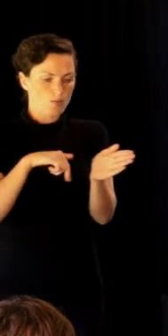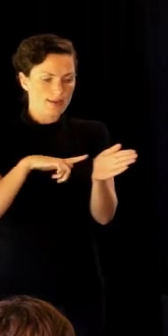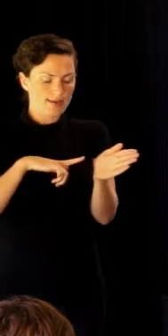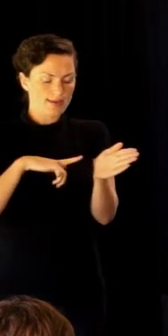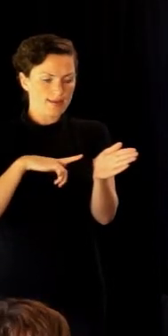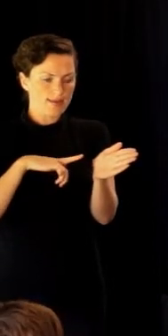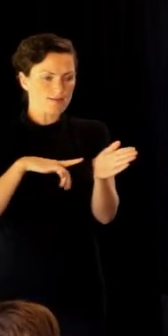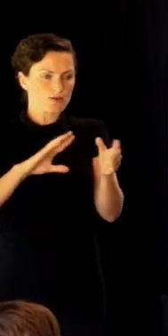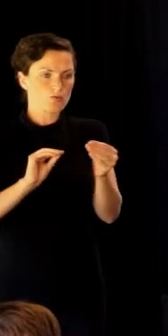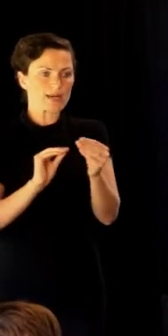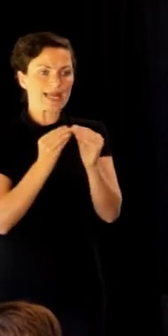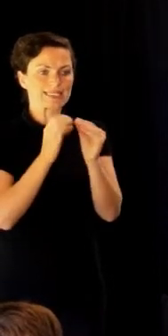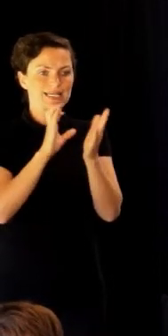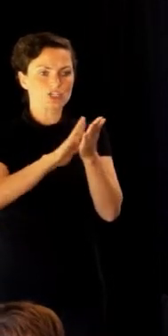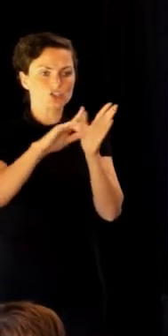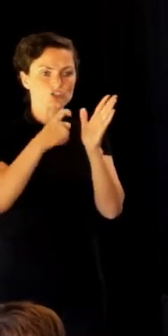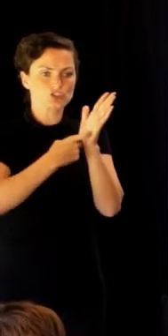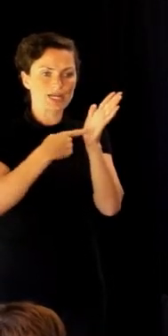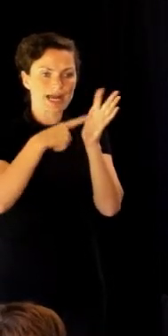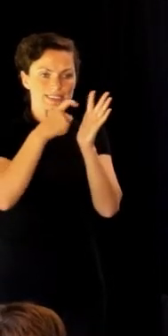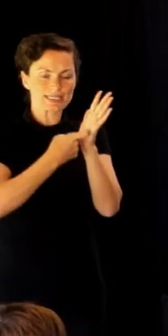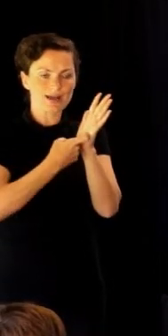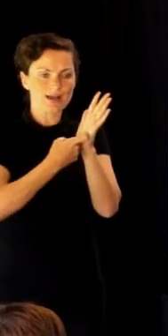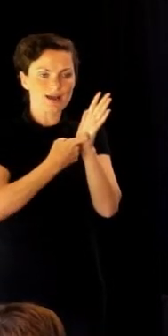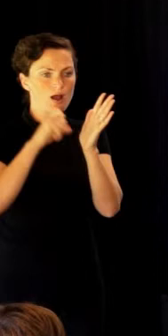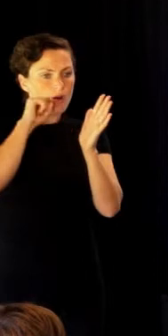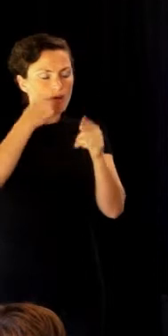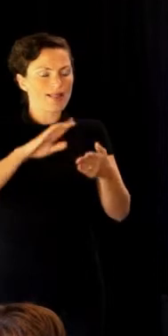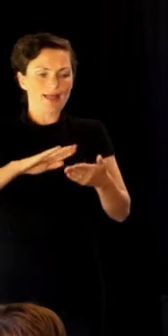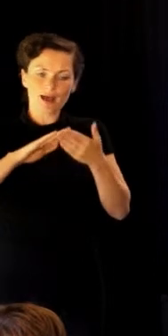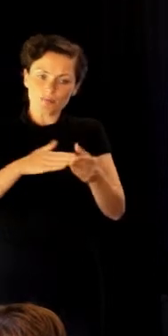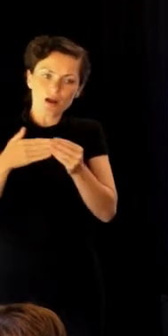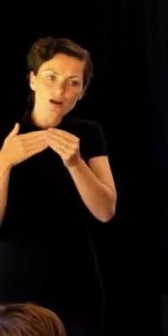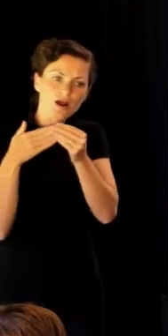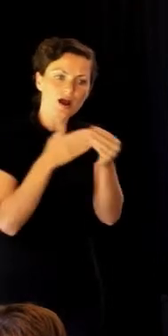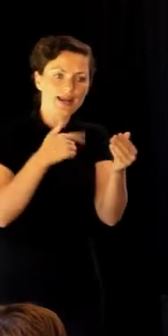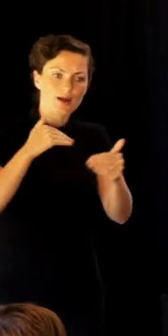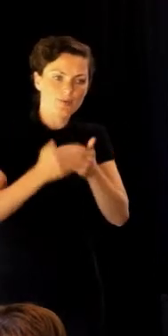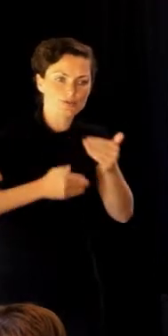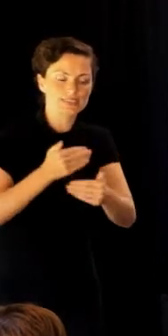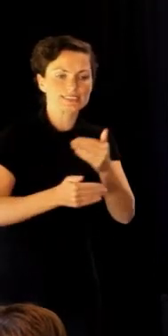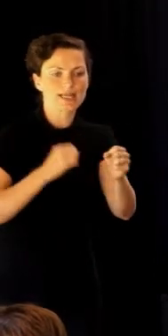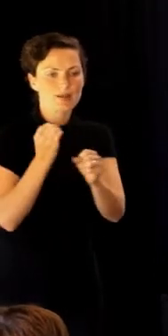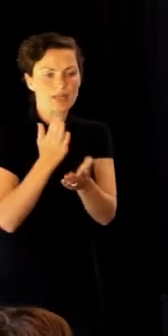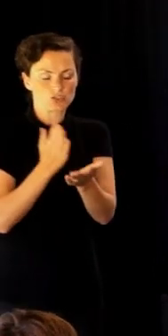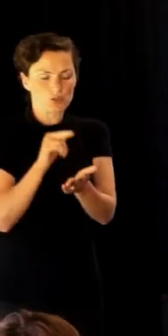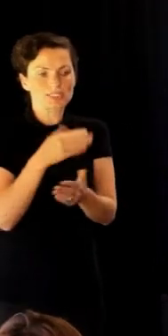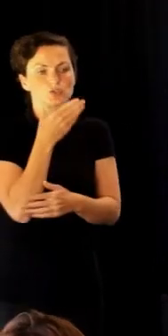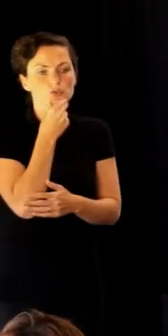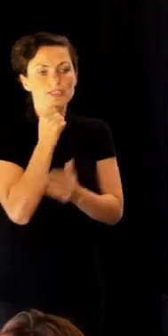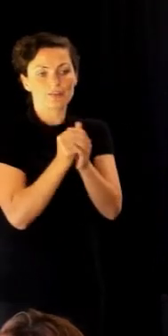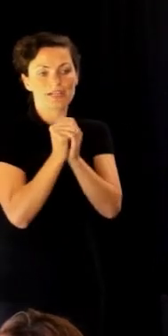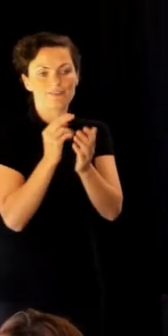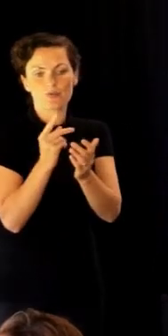we've created a charter that will help guide the process and make it user-friendly for our future